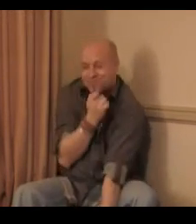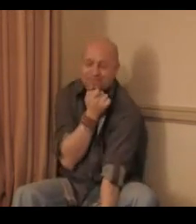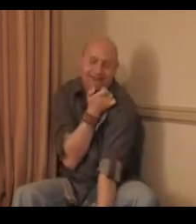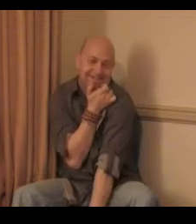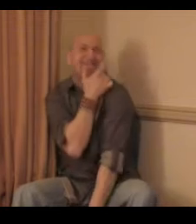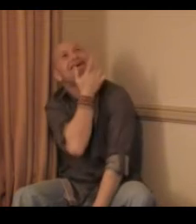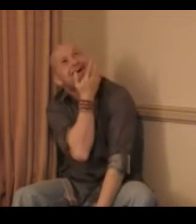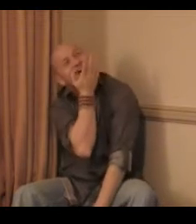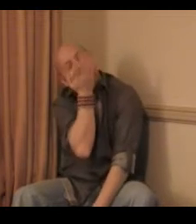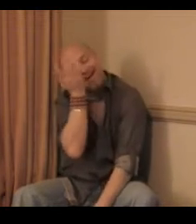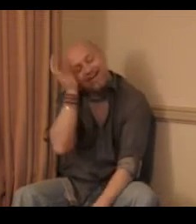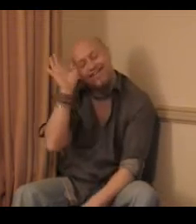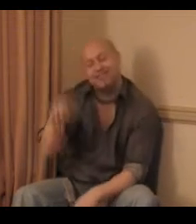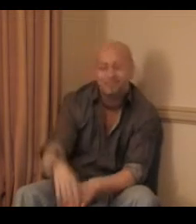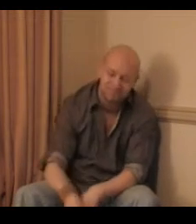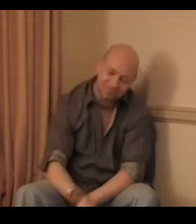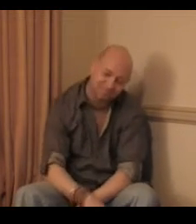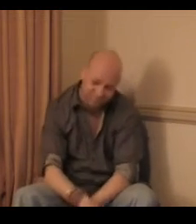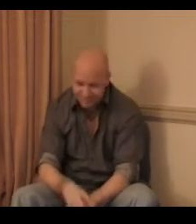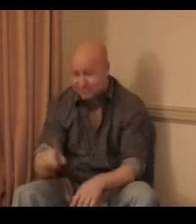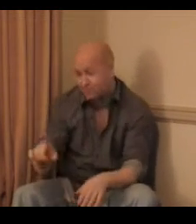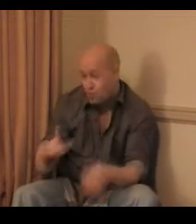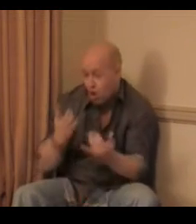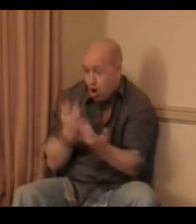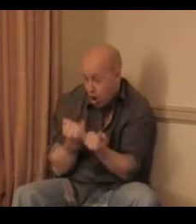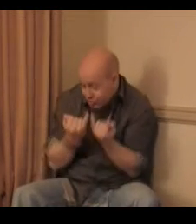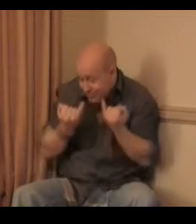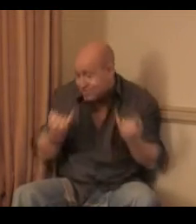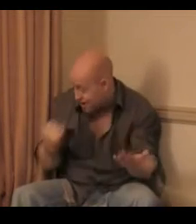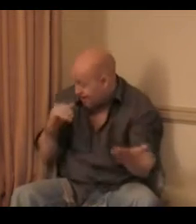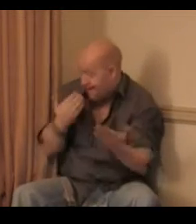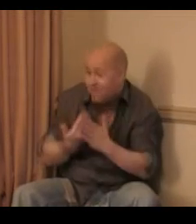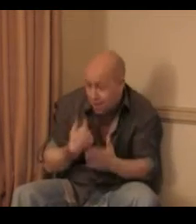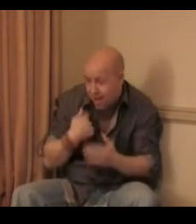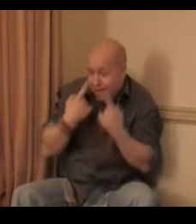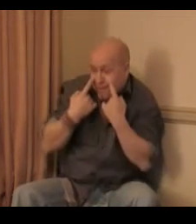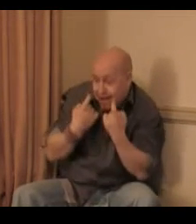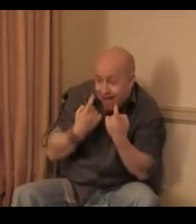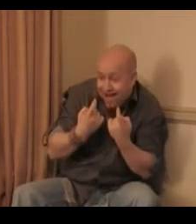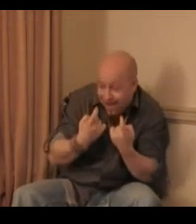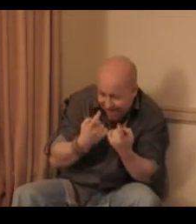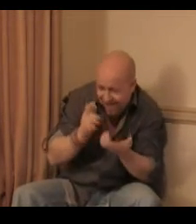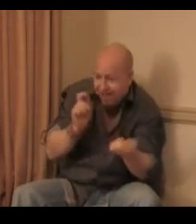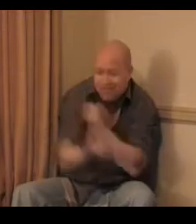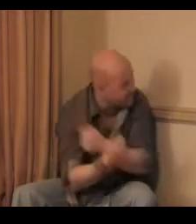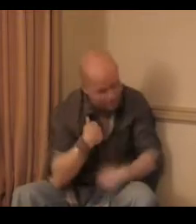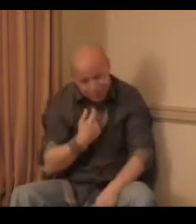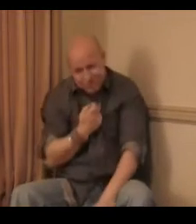smile I was something bad for a while, but then I just